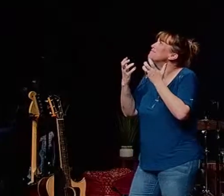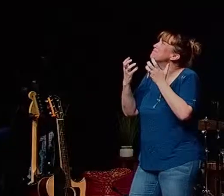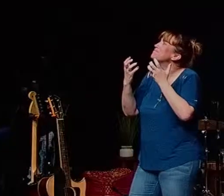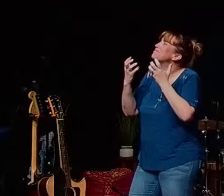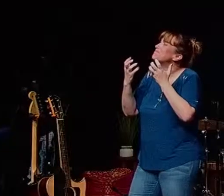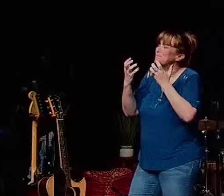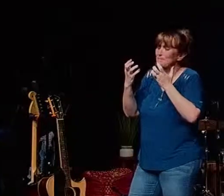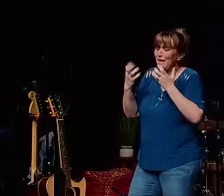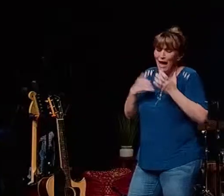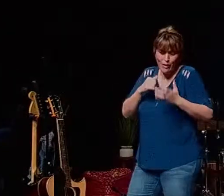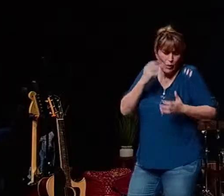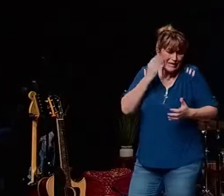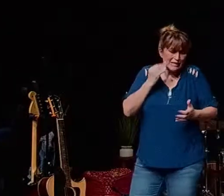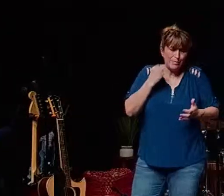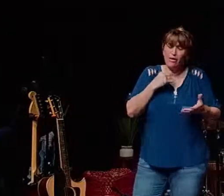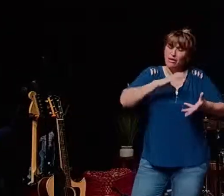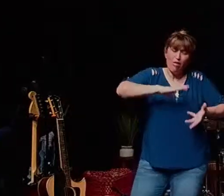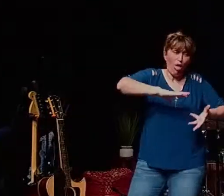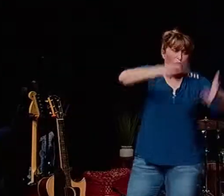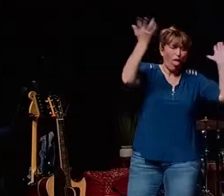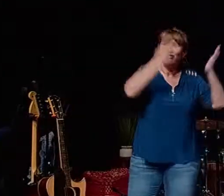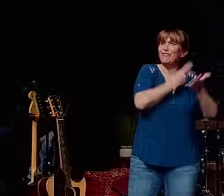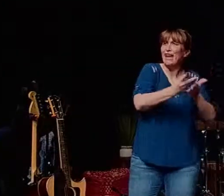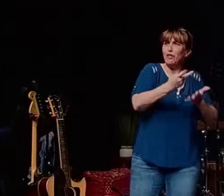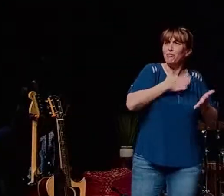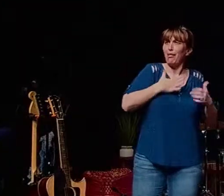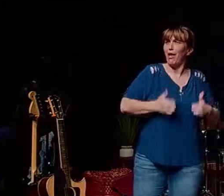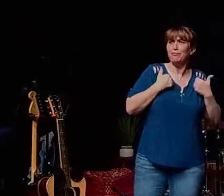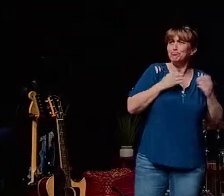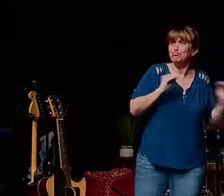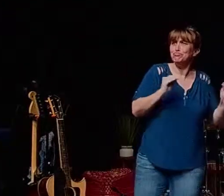experience catastrophic failure around me